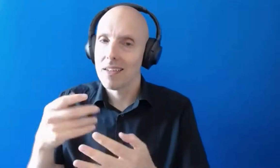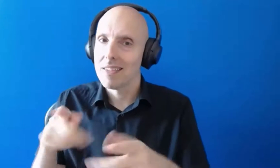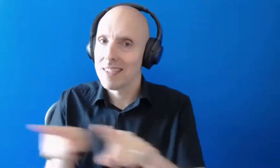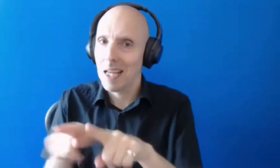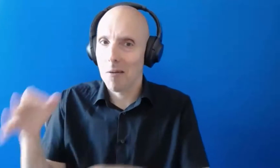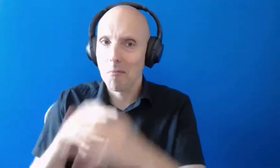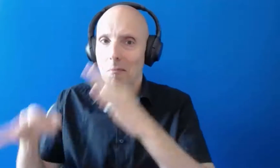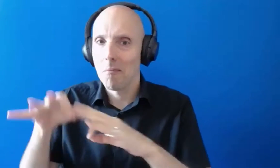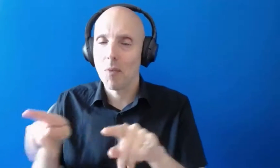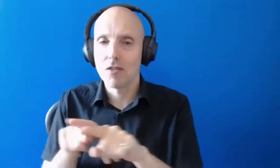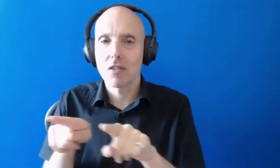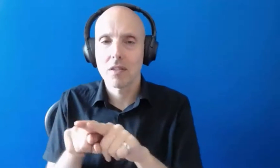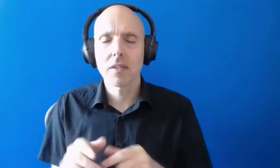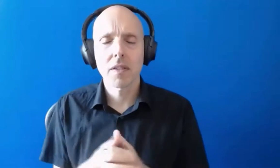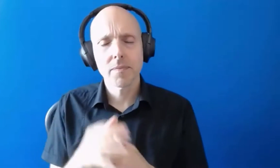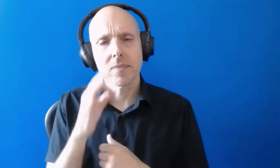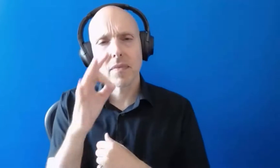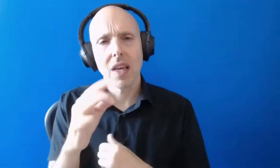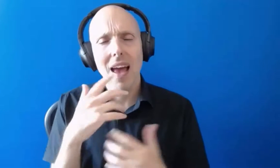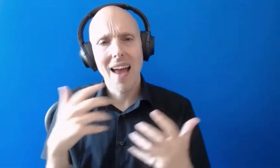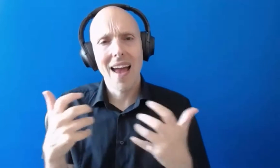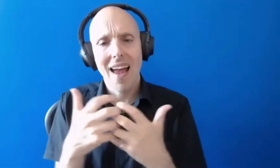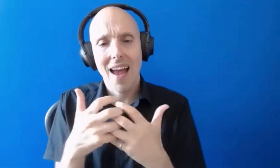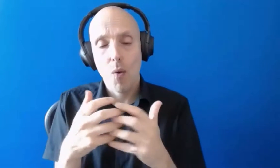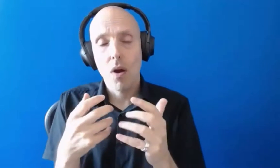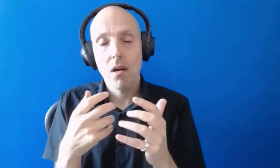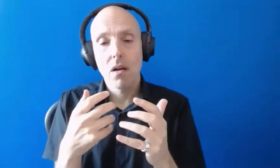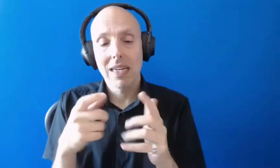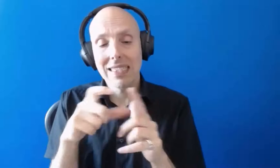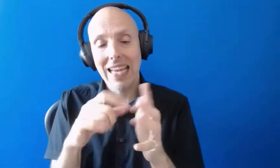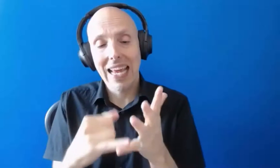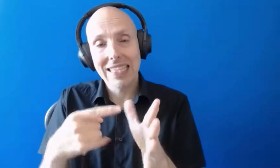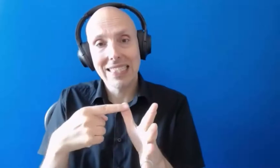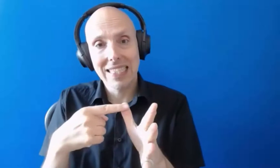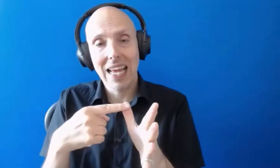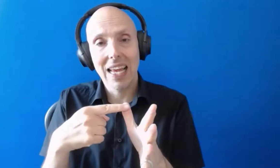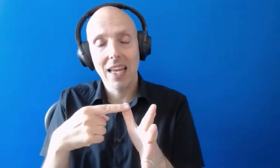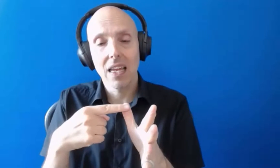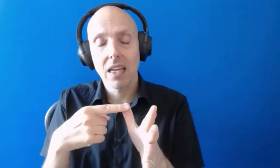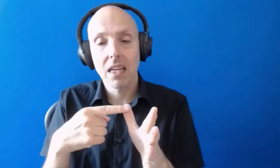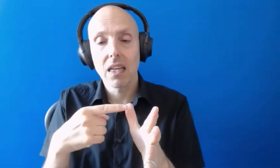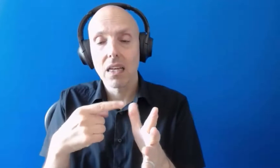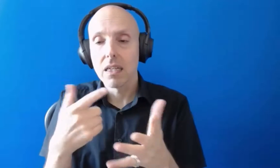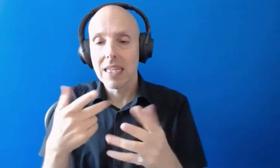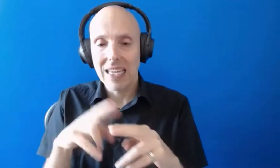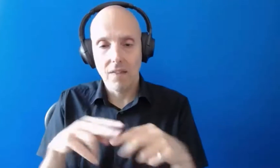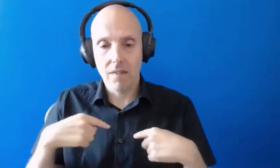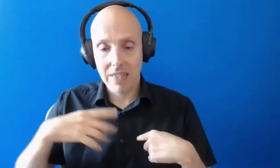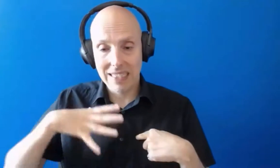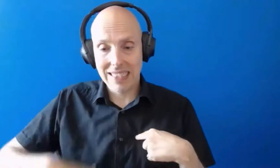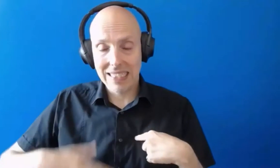how is the reapplication for dsa organized if needs changed so i suppose that's if your course